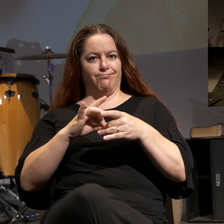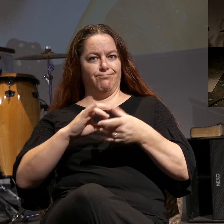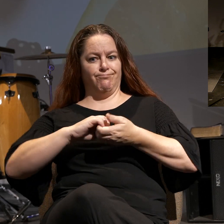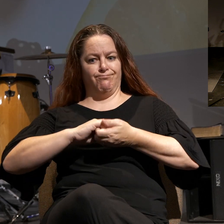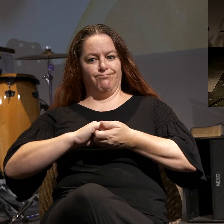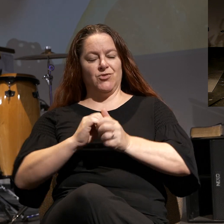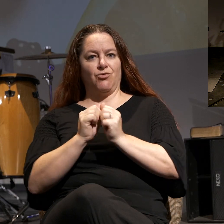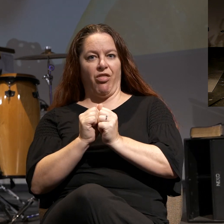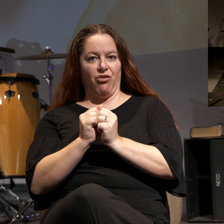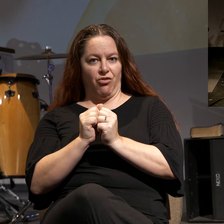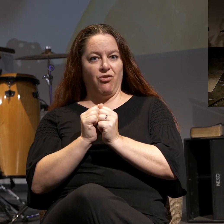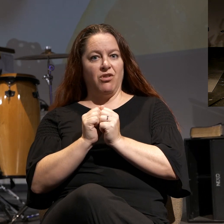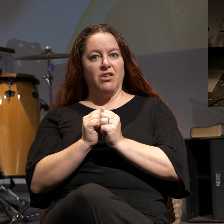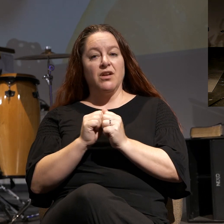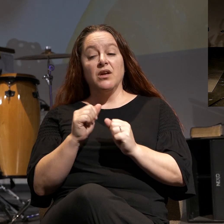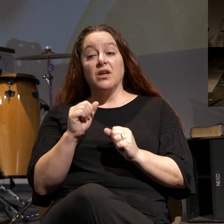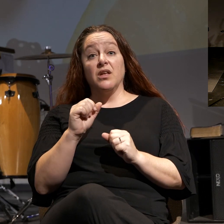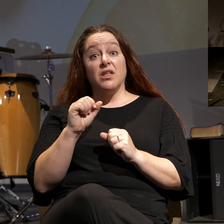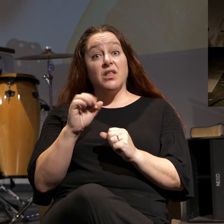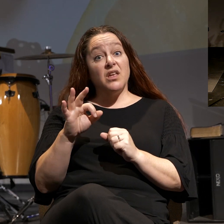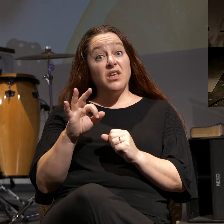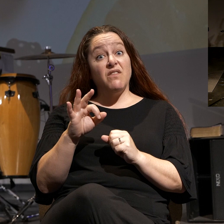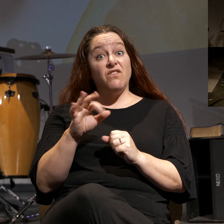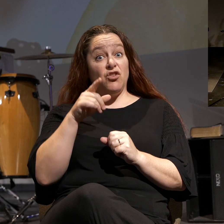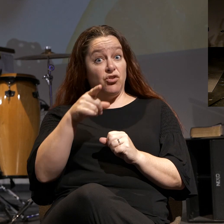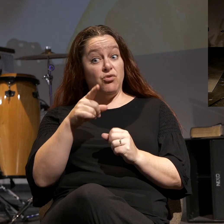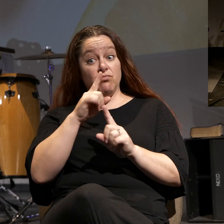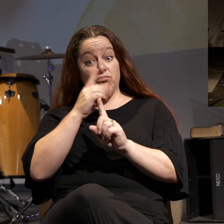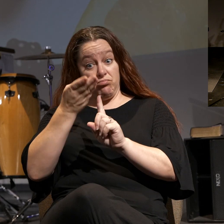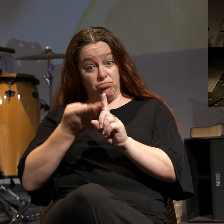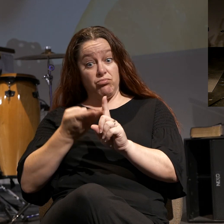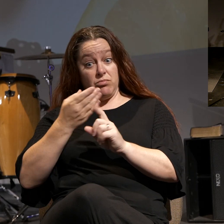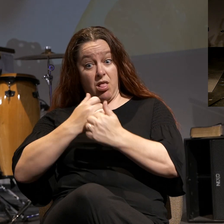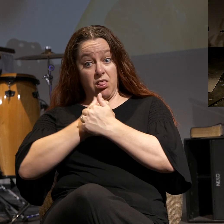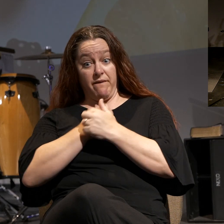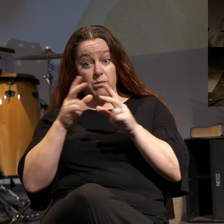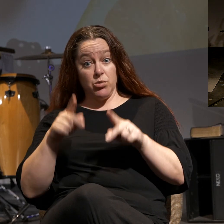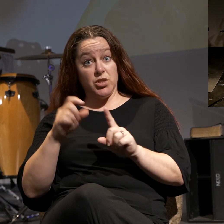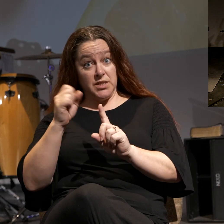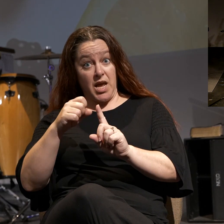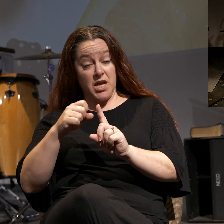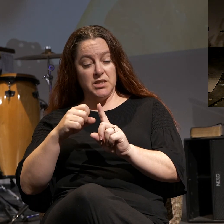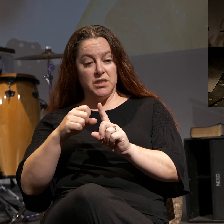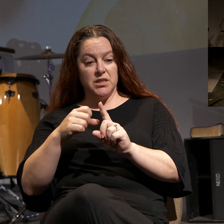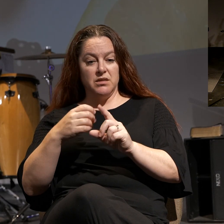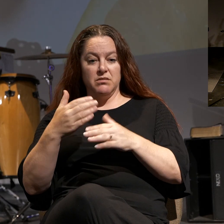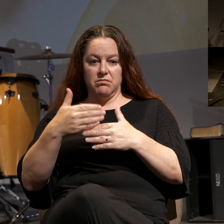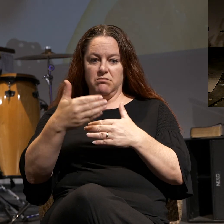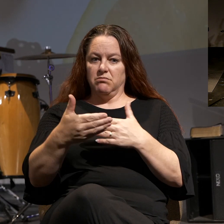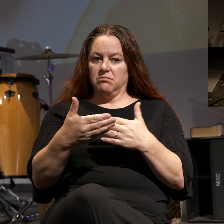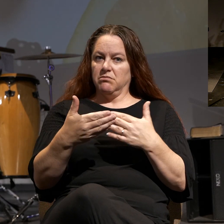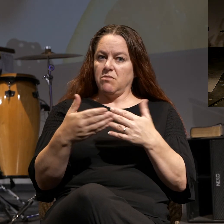If you are a loving person, you'll be patient and kind.